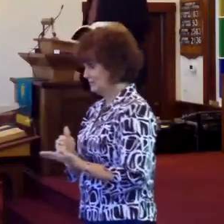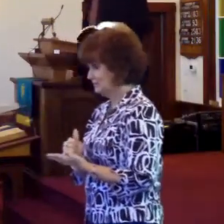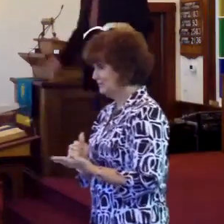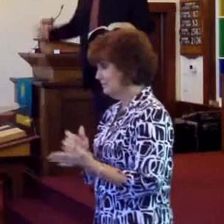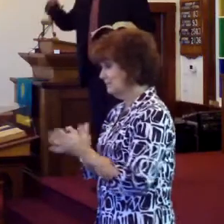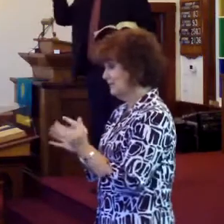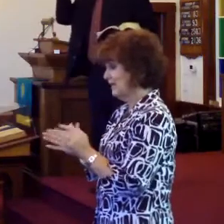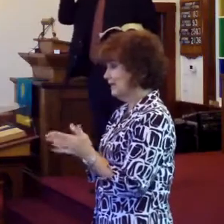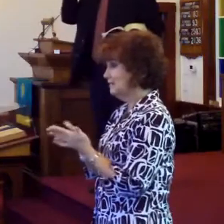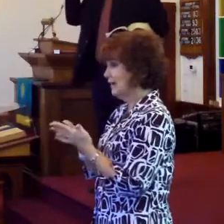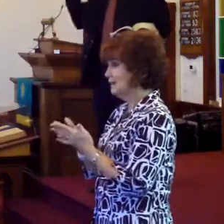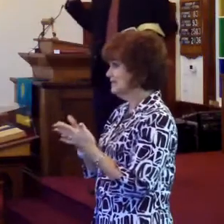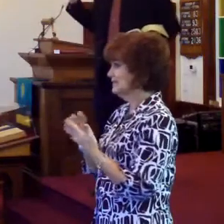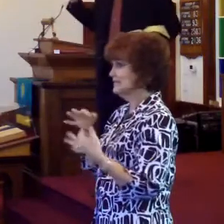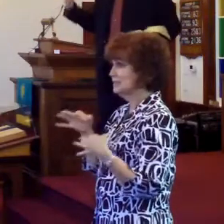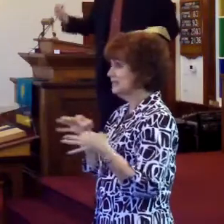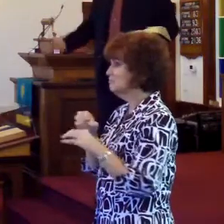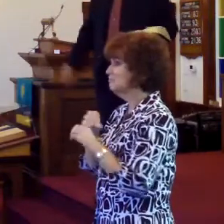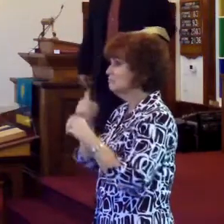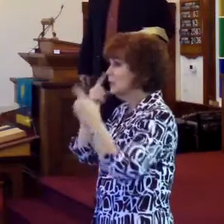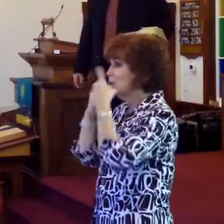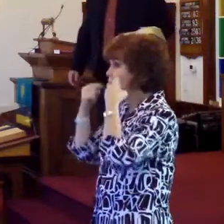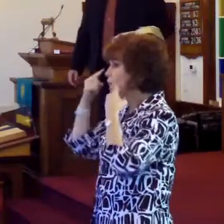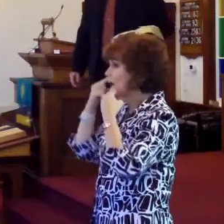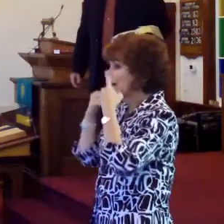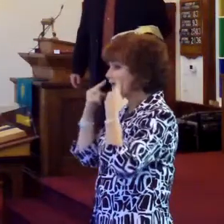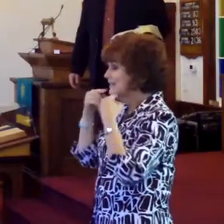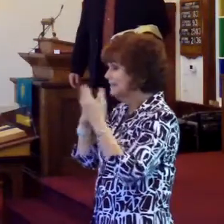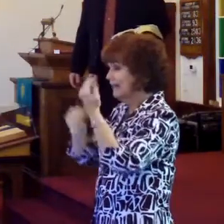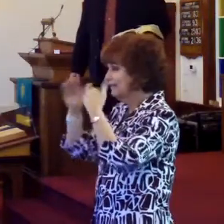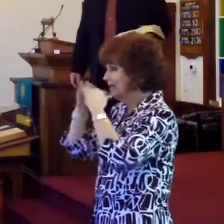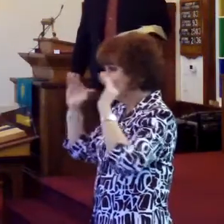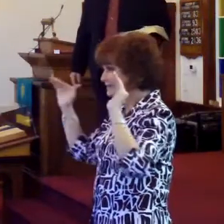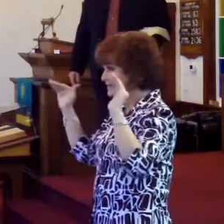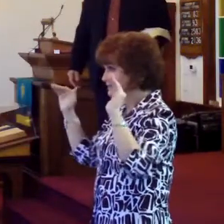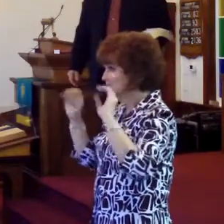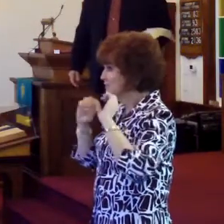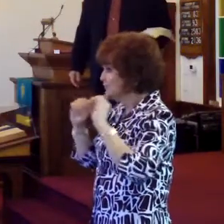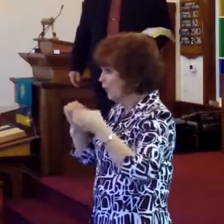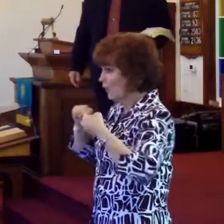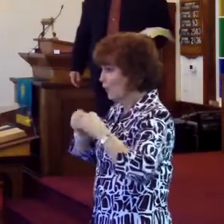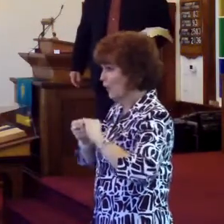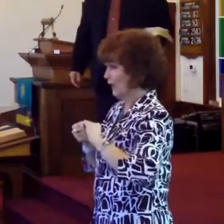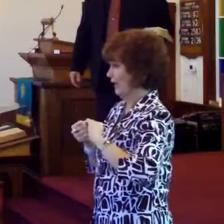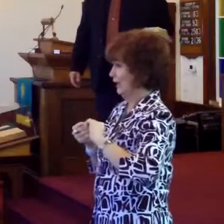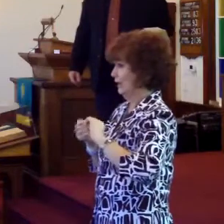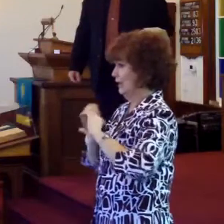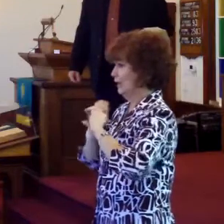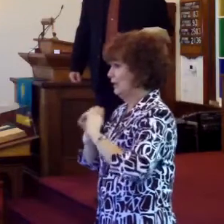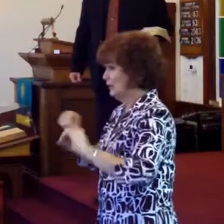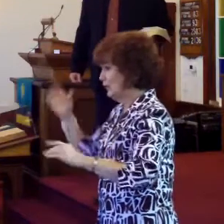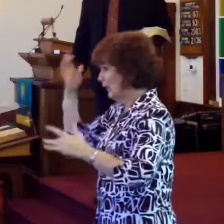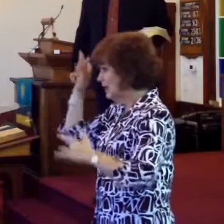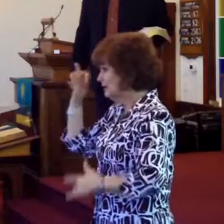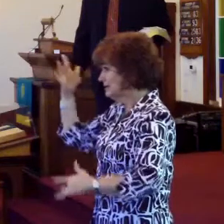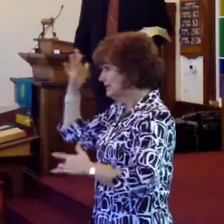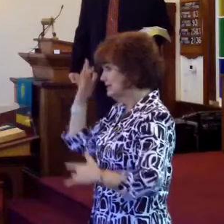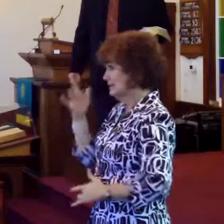And the Bible says there's no crying in heaven. There's no tears. There's no hurting. There's no guilt.